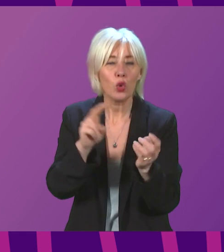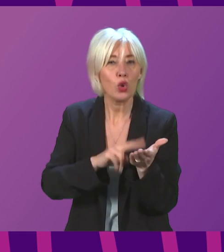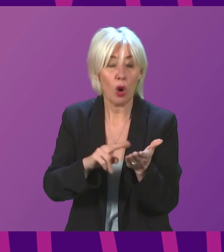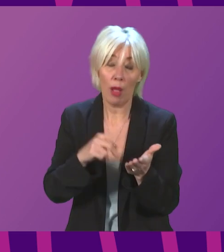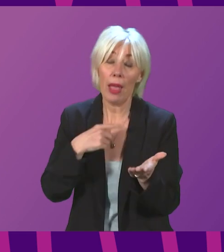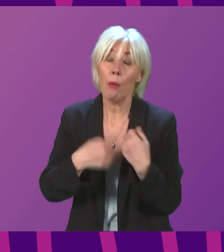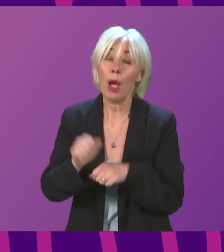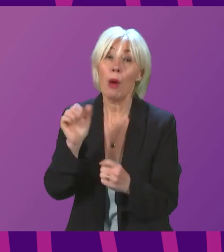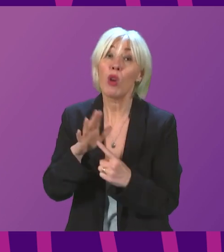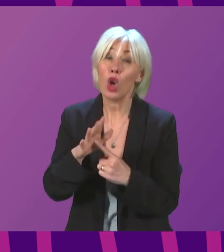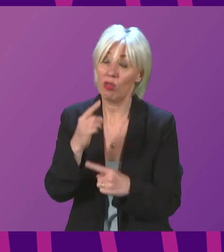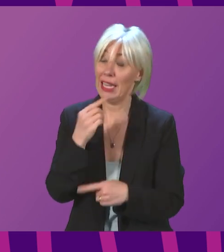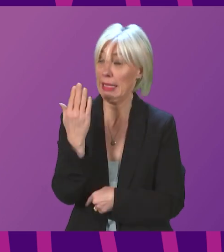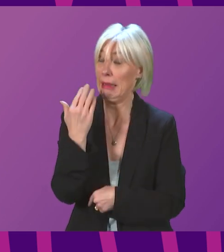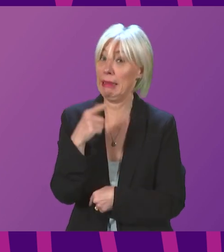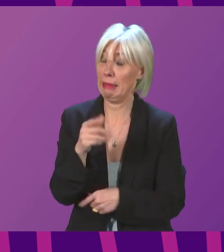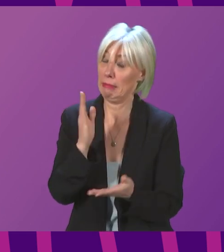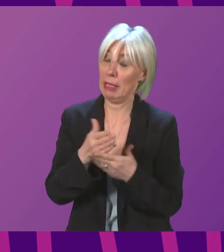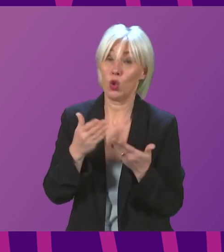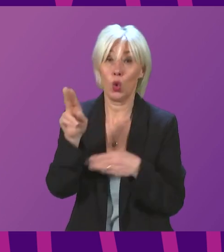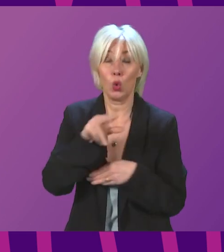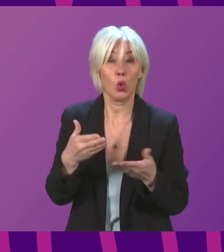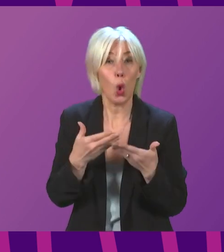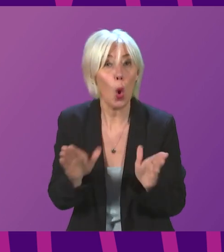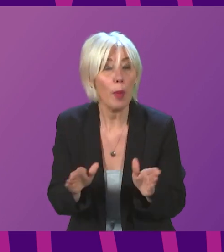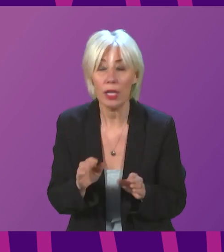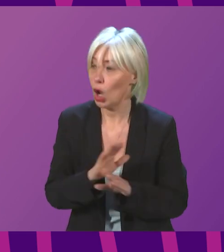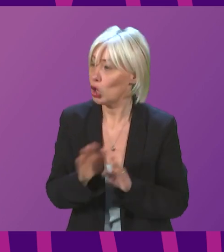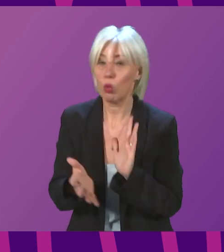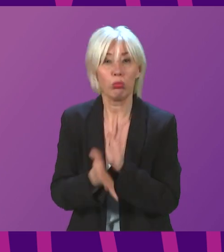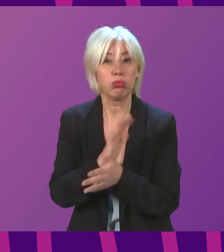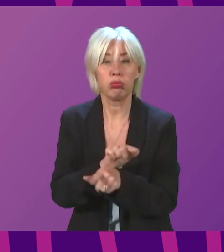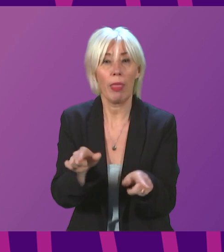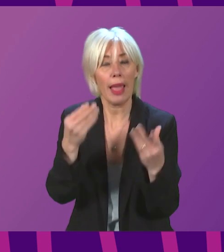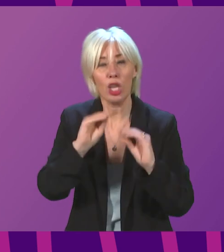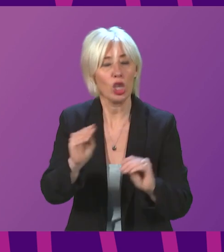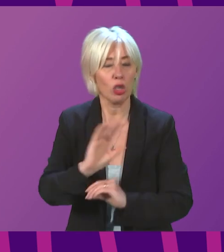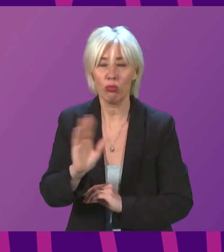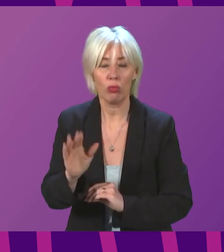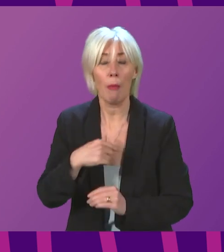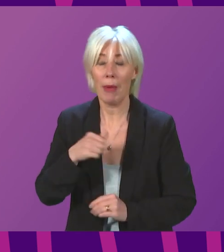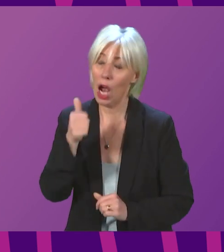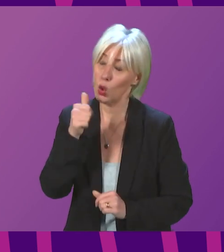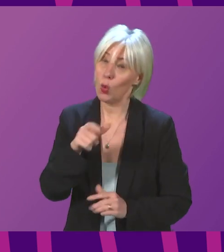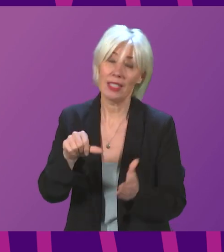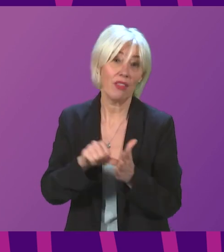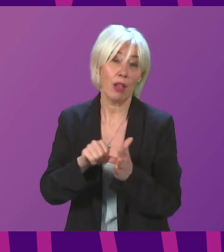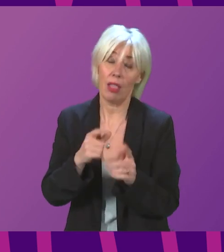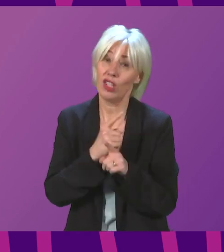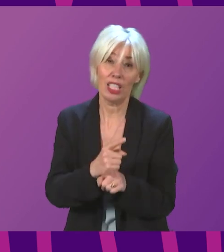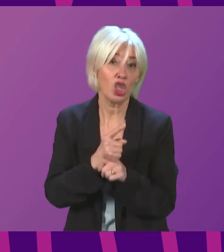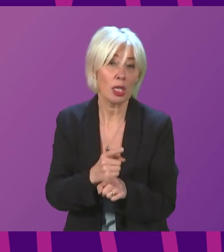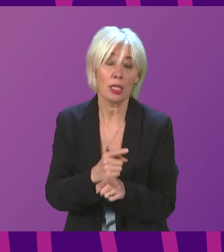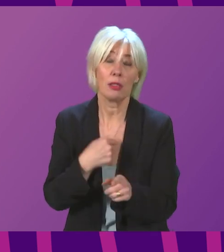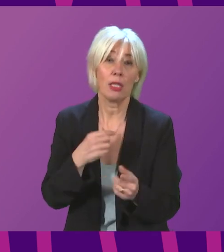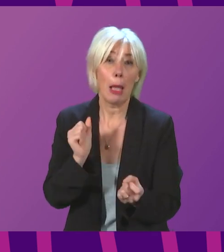our priority to keep schools open and not have further disruption to children's education but I recognise how difficult this is for teachers our